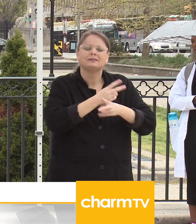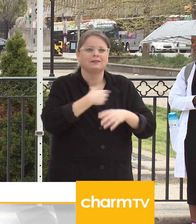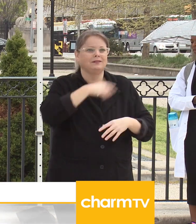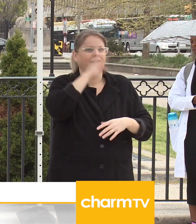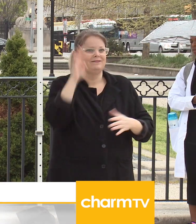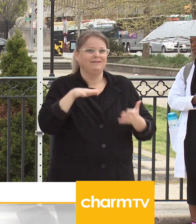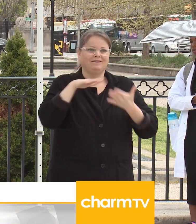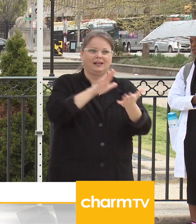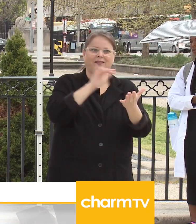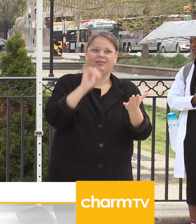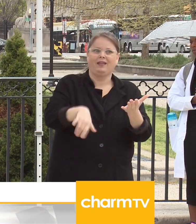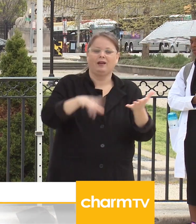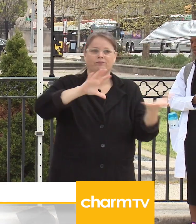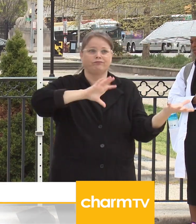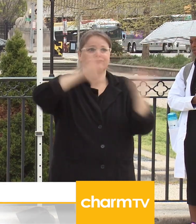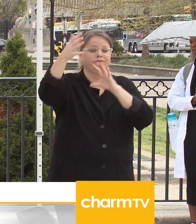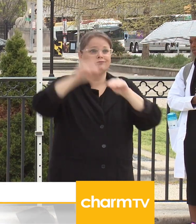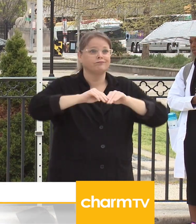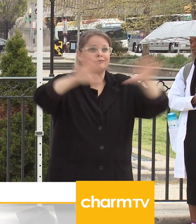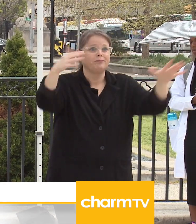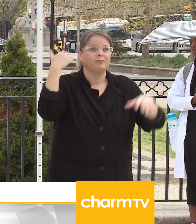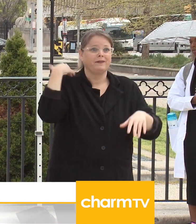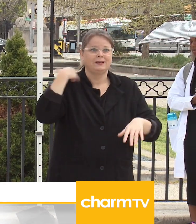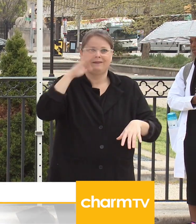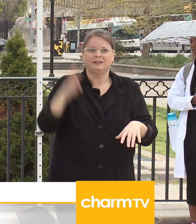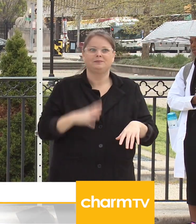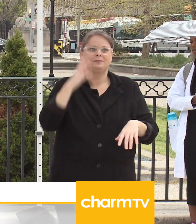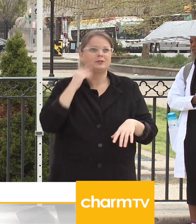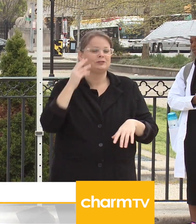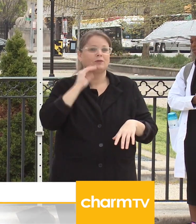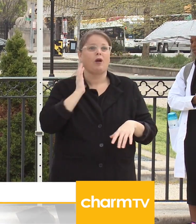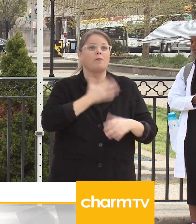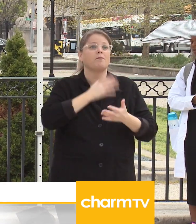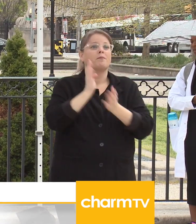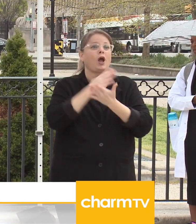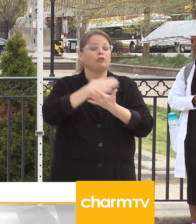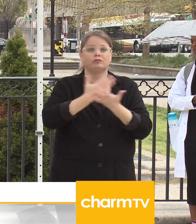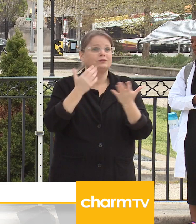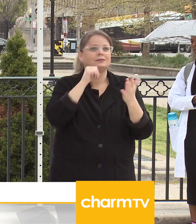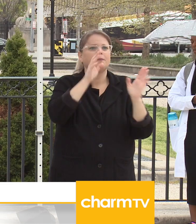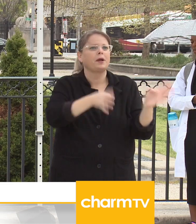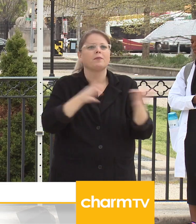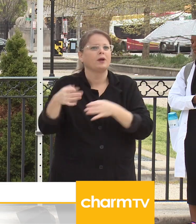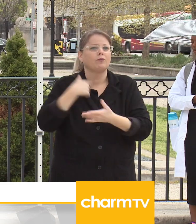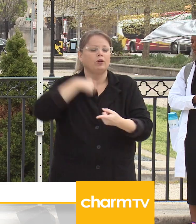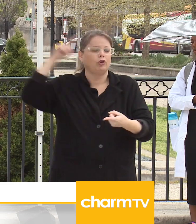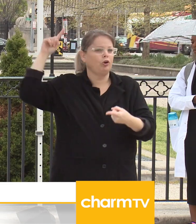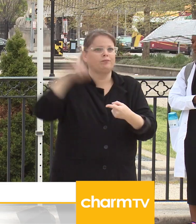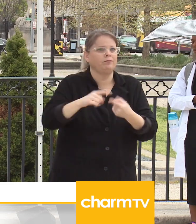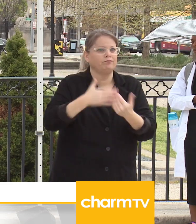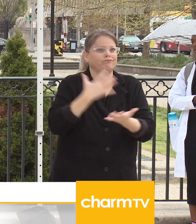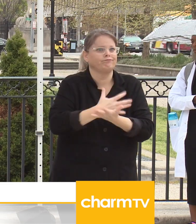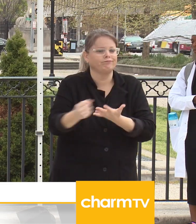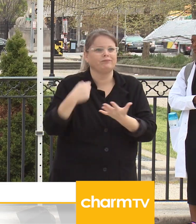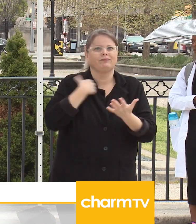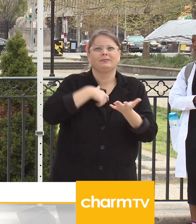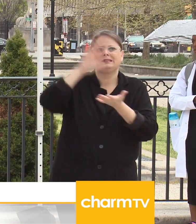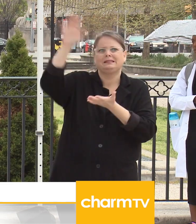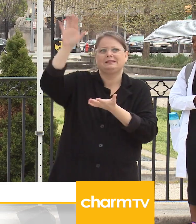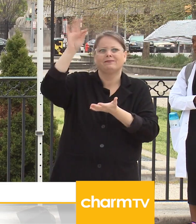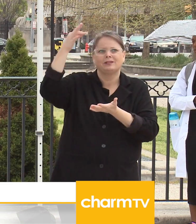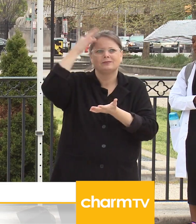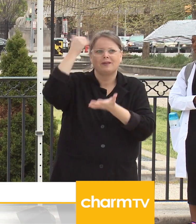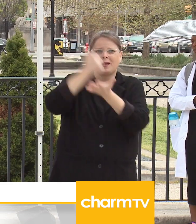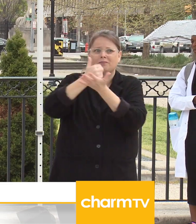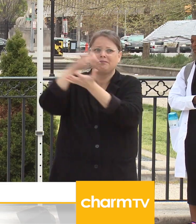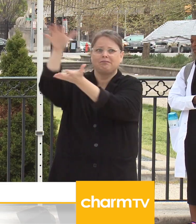our budget is drained and we're depending on the federal government to have some kind of leg room for us to